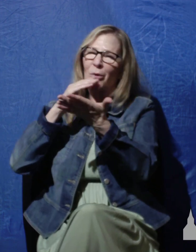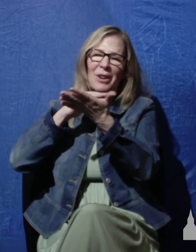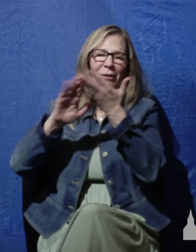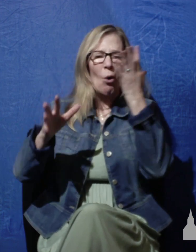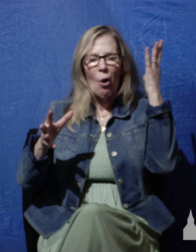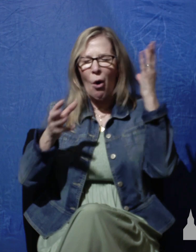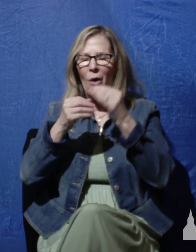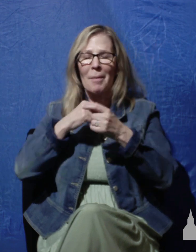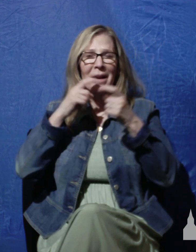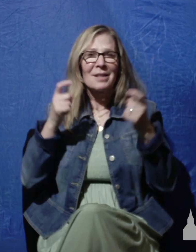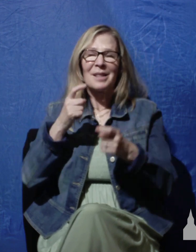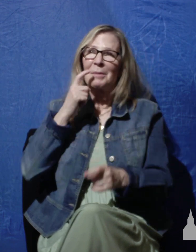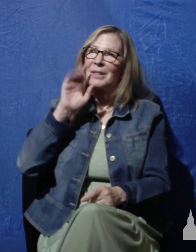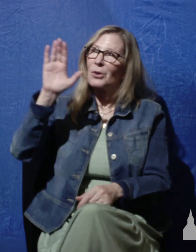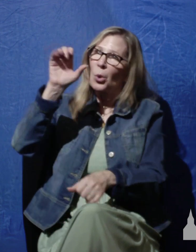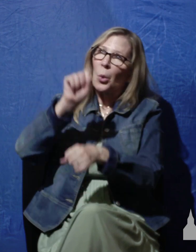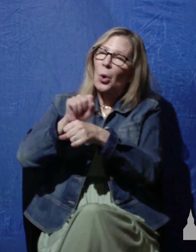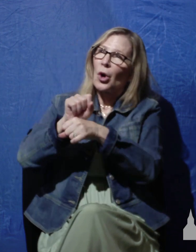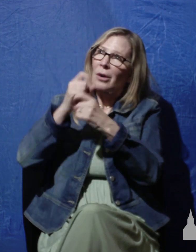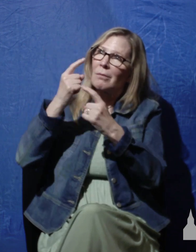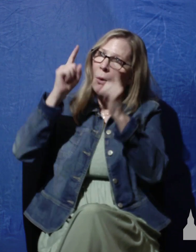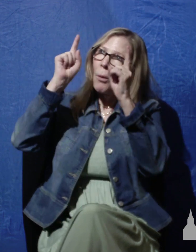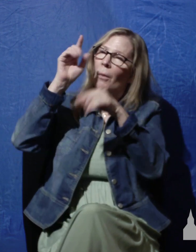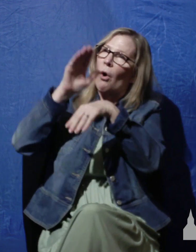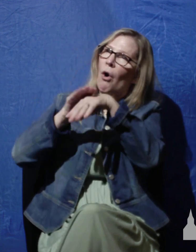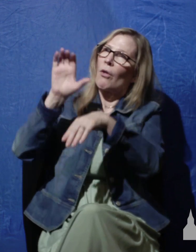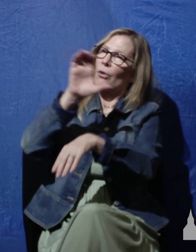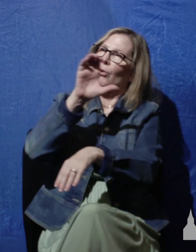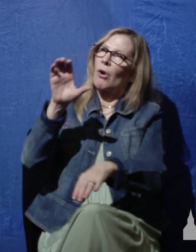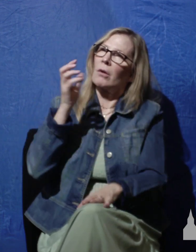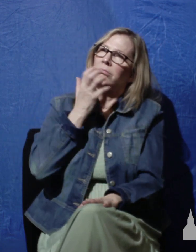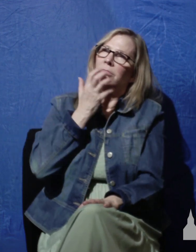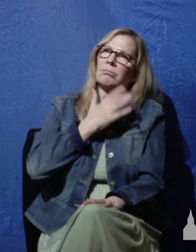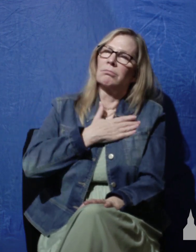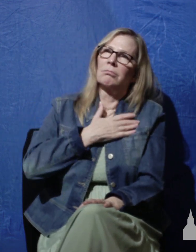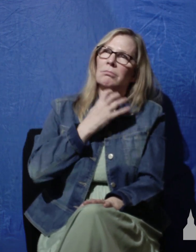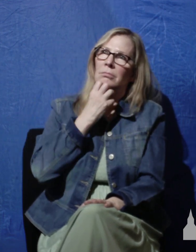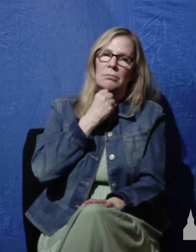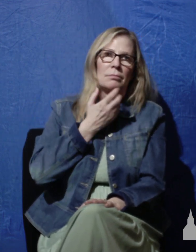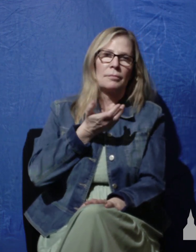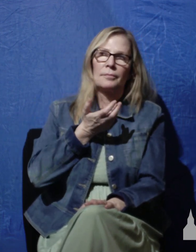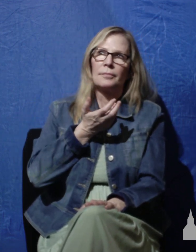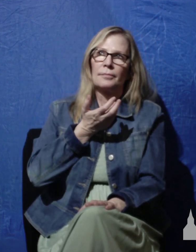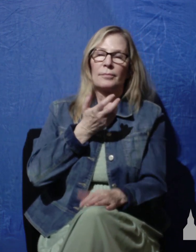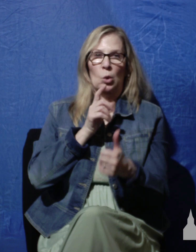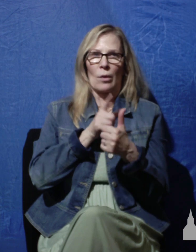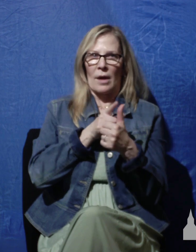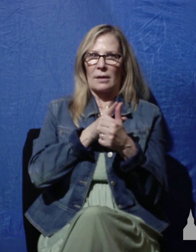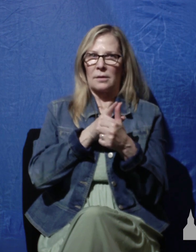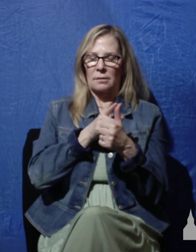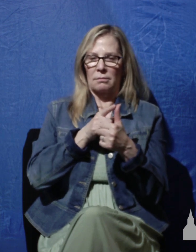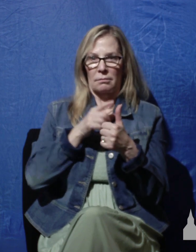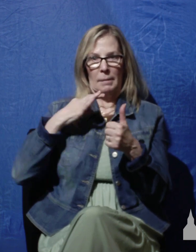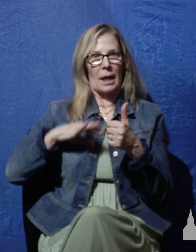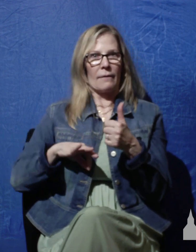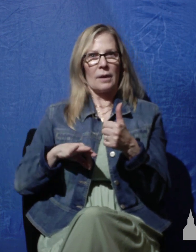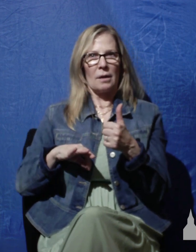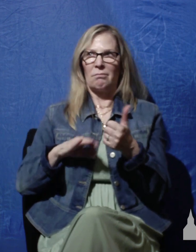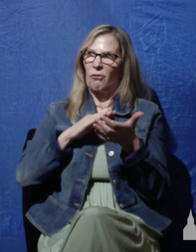sins because of Christ's work on the cross. But in addition to the benefit of the forgiveness of our sins, there's a second benefit that